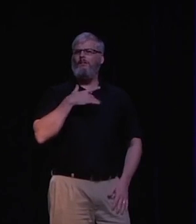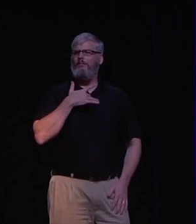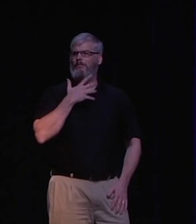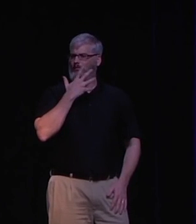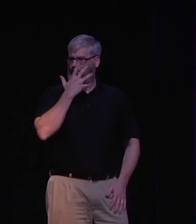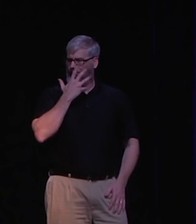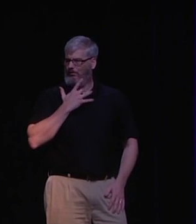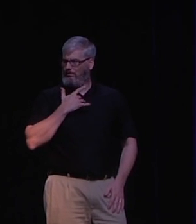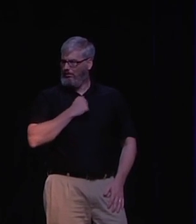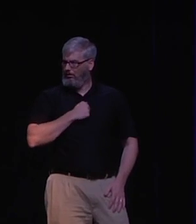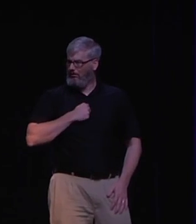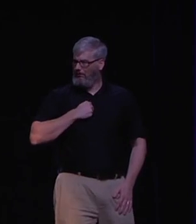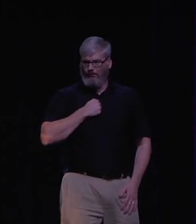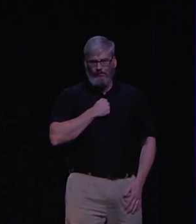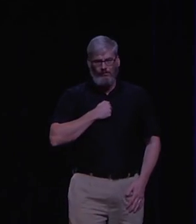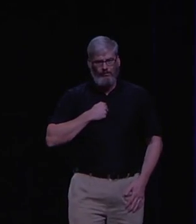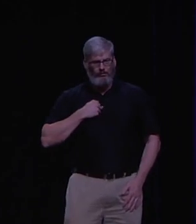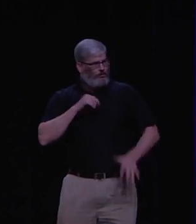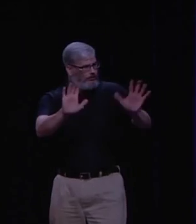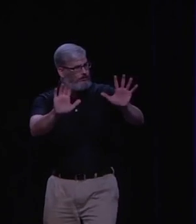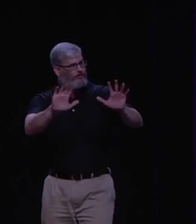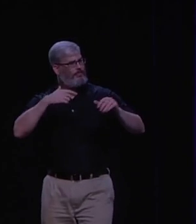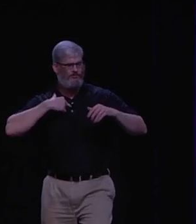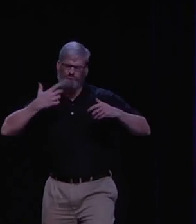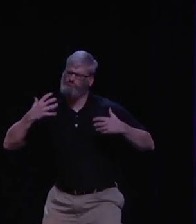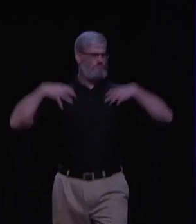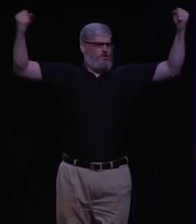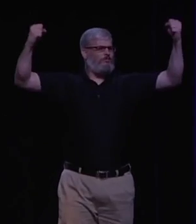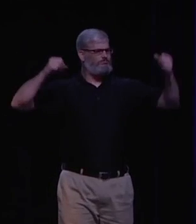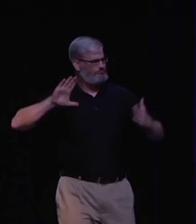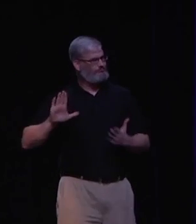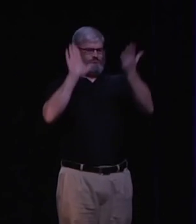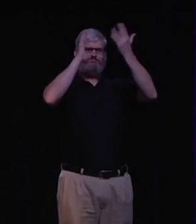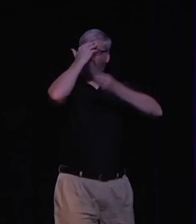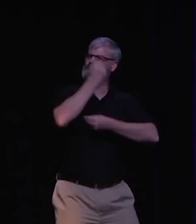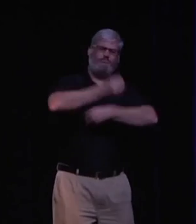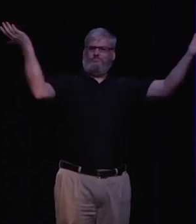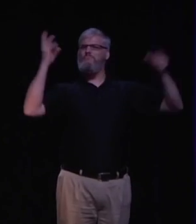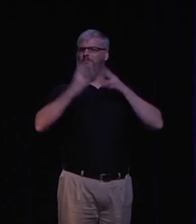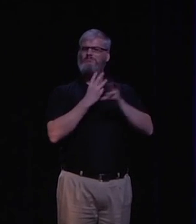Oh, you guys, I know the initial reaction is, oh my God, I'm so sorry, but it's okay.